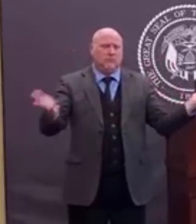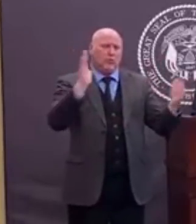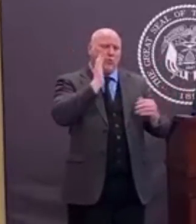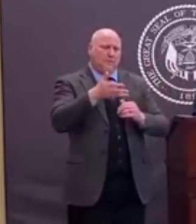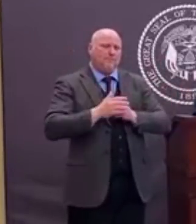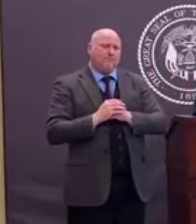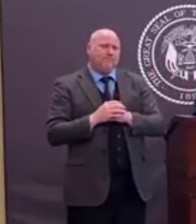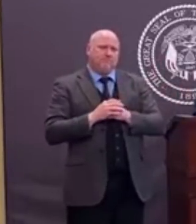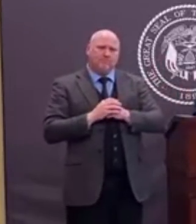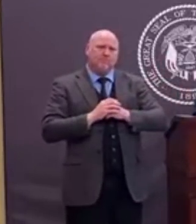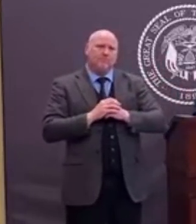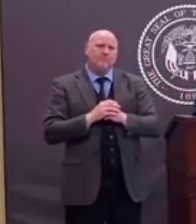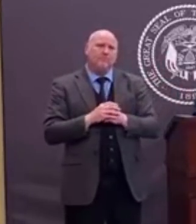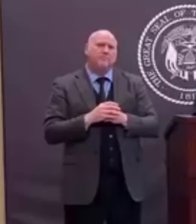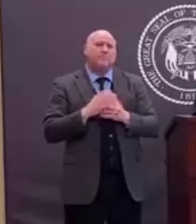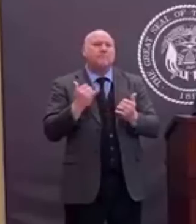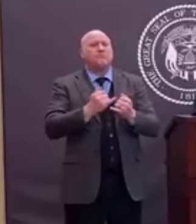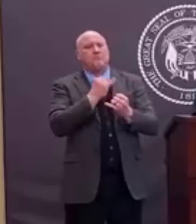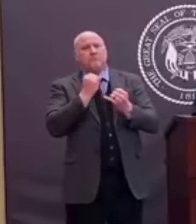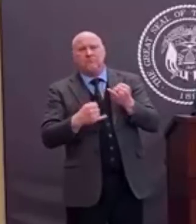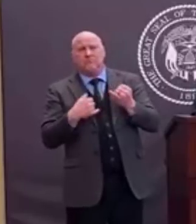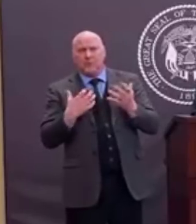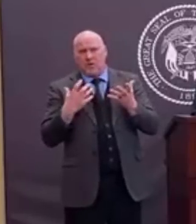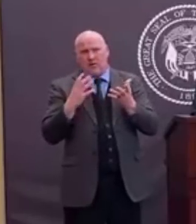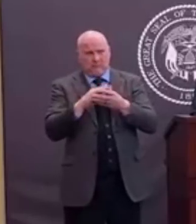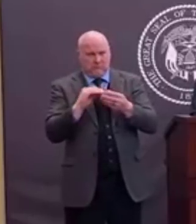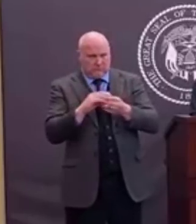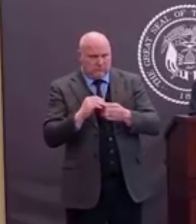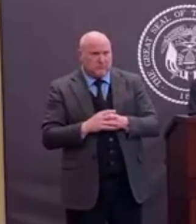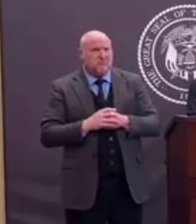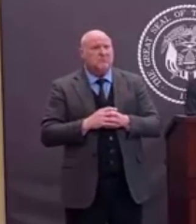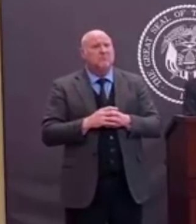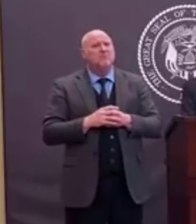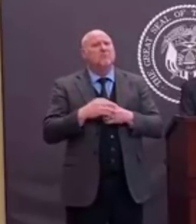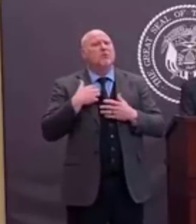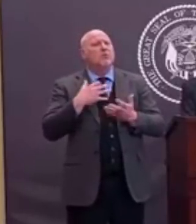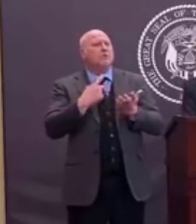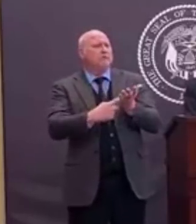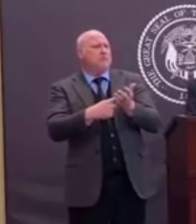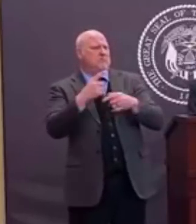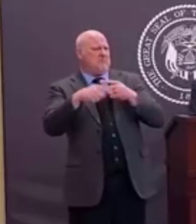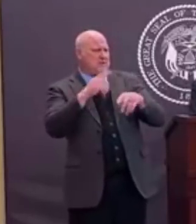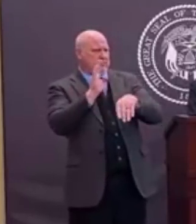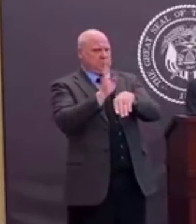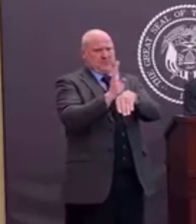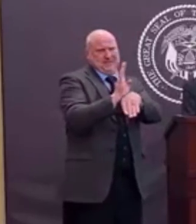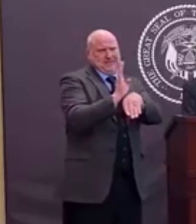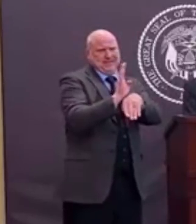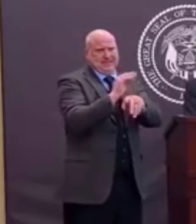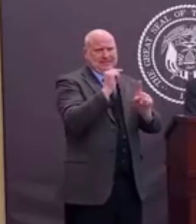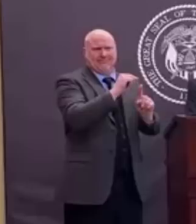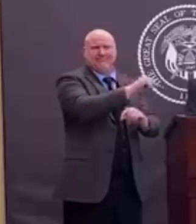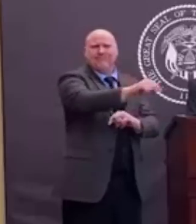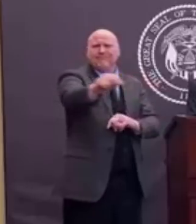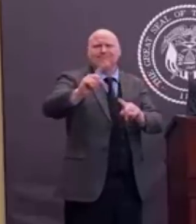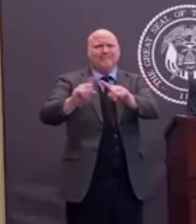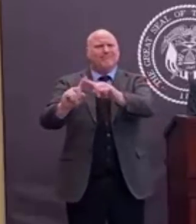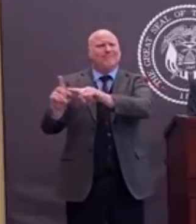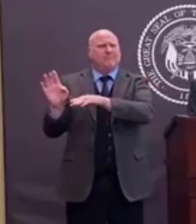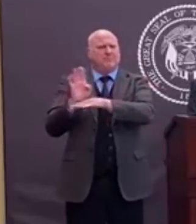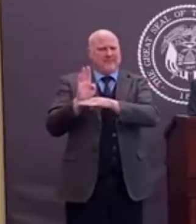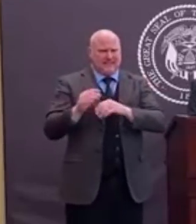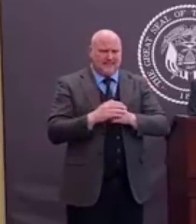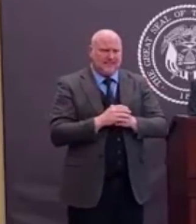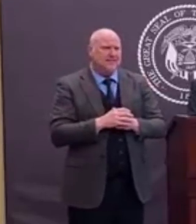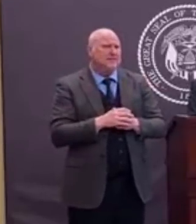Last but not least, let's talk about businesses. Again, we are not closed for